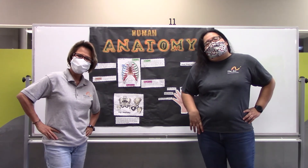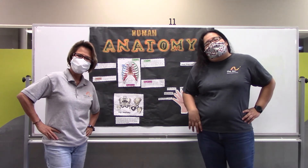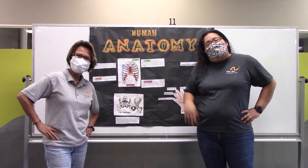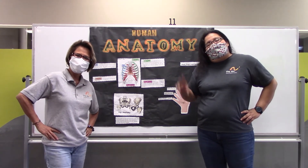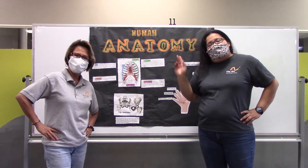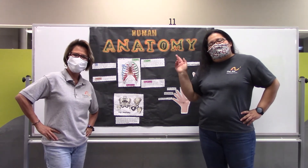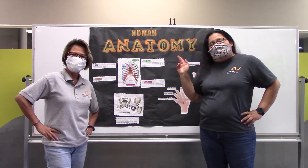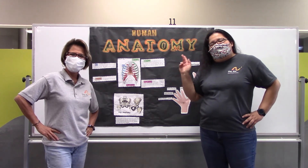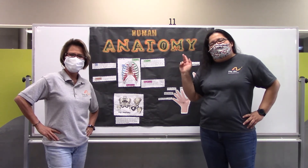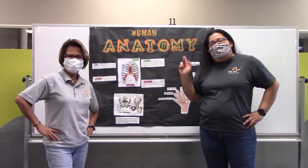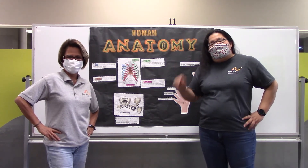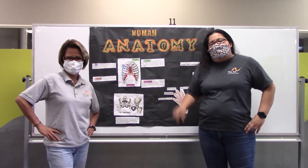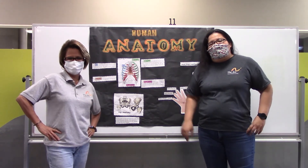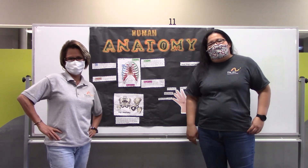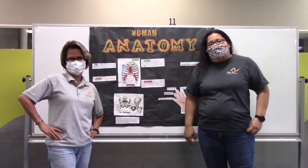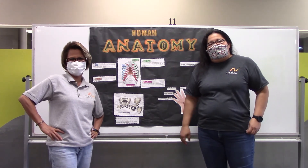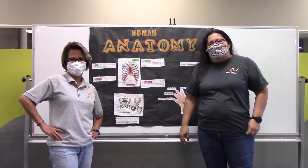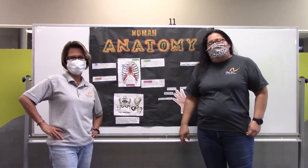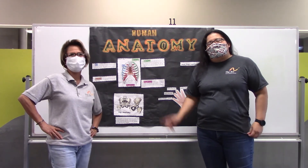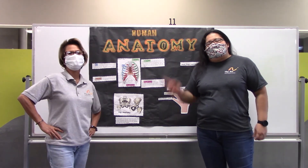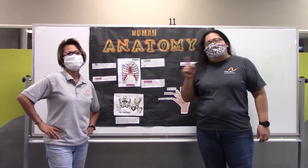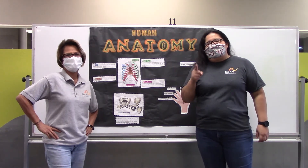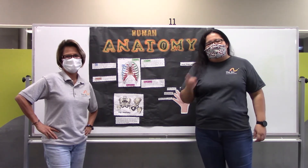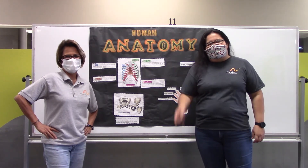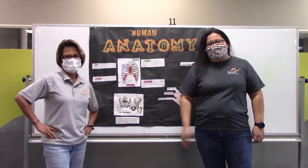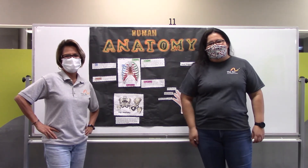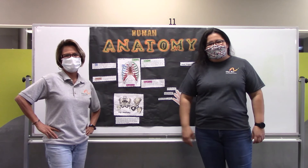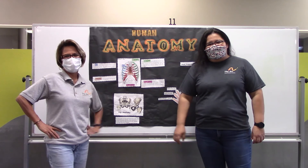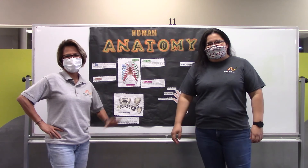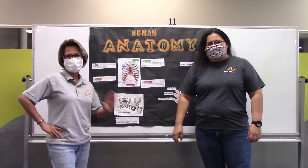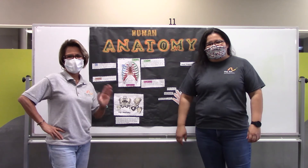this weekly review of our human anatomy. We'll see you guys next week. Thank you guys.